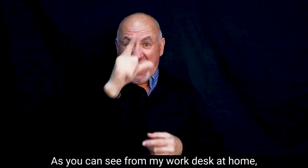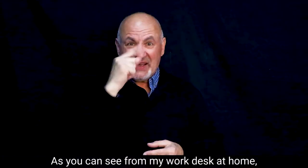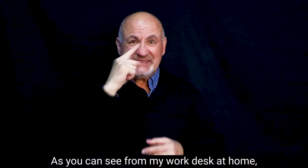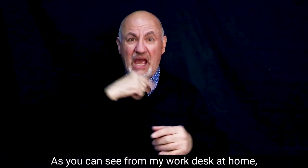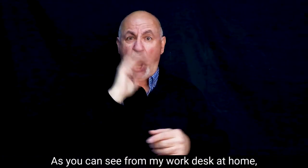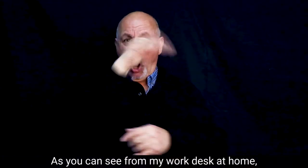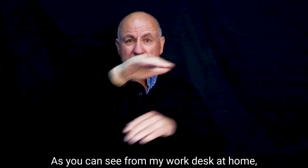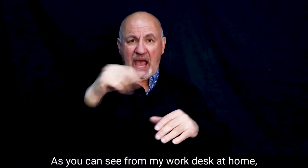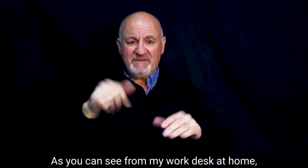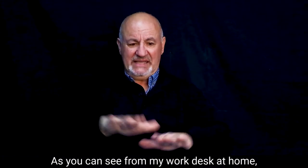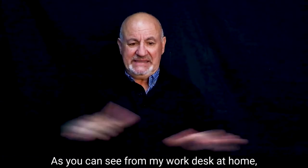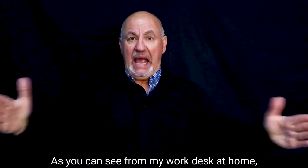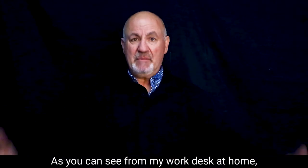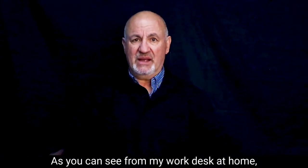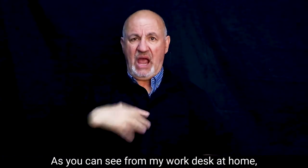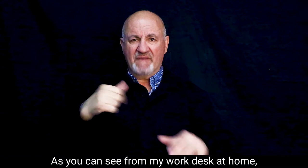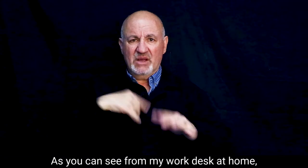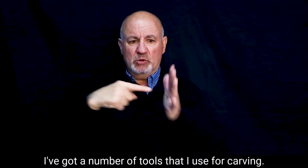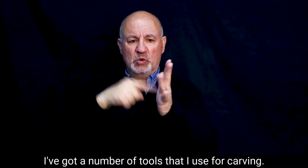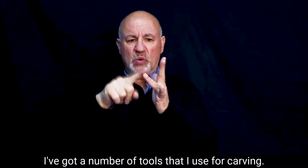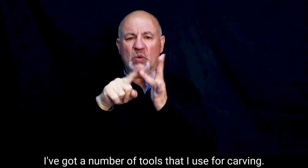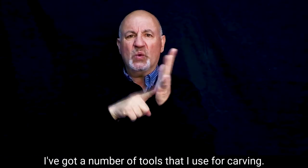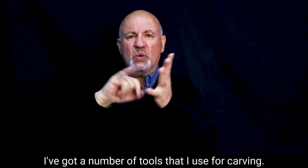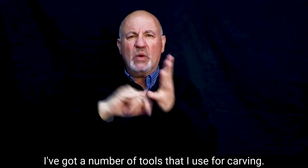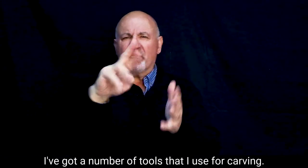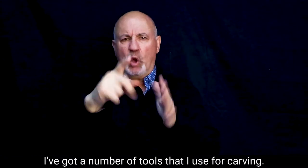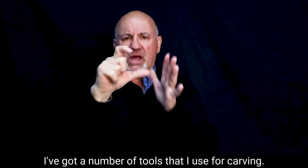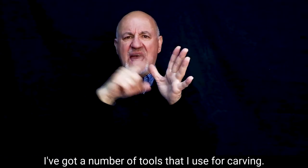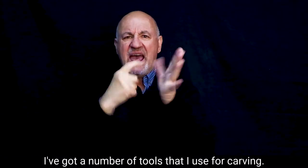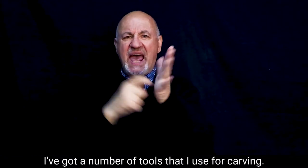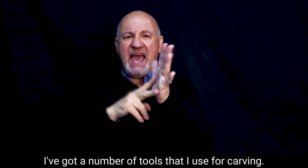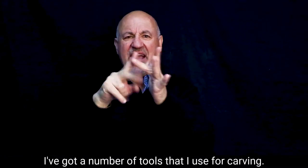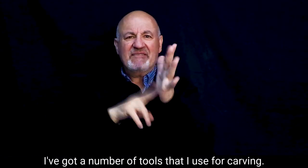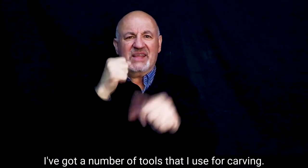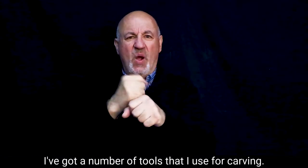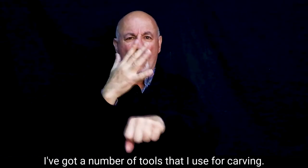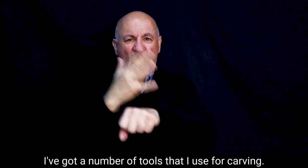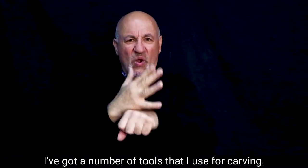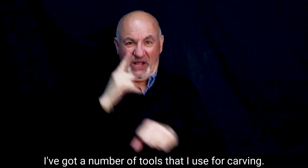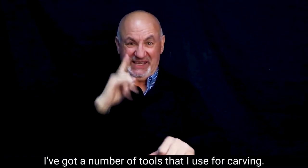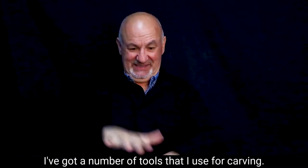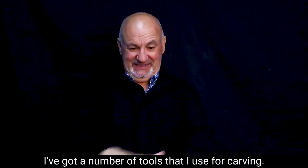As you can see from my work desk at home, I've got a number of tools that I use for carving.